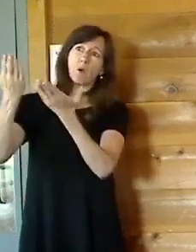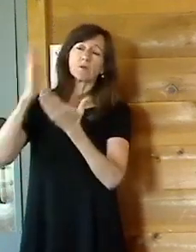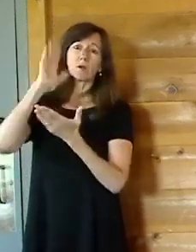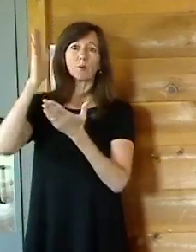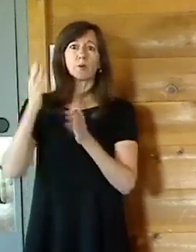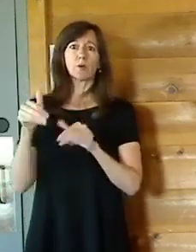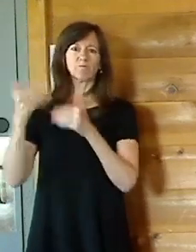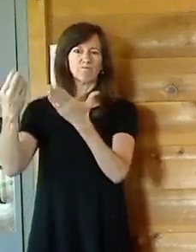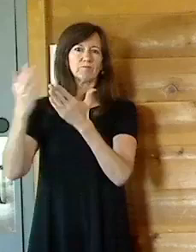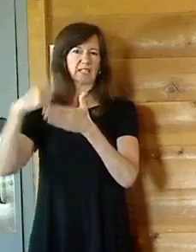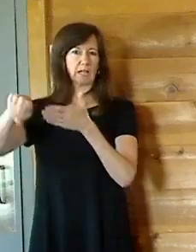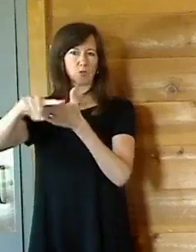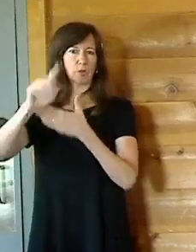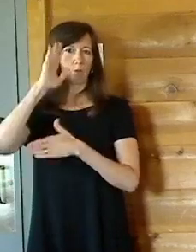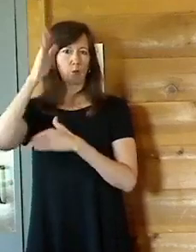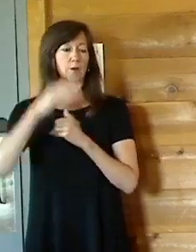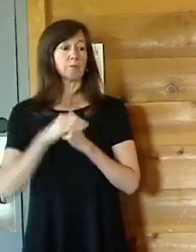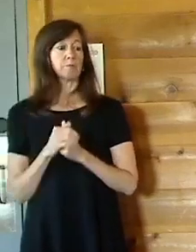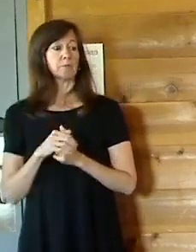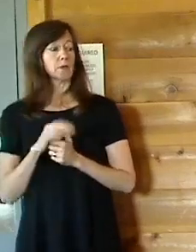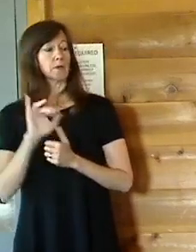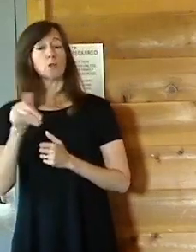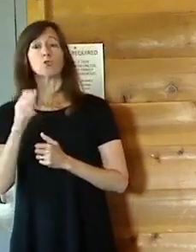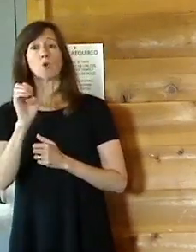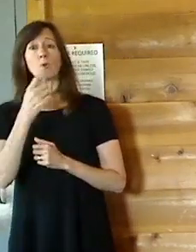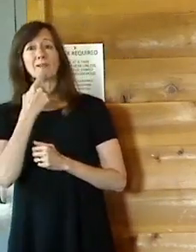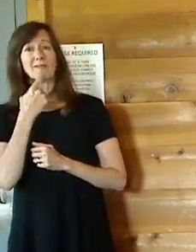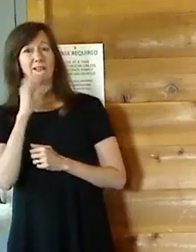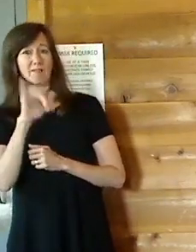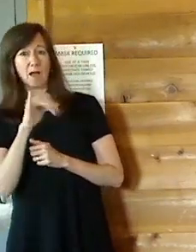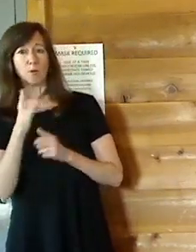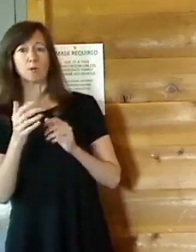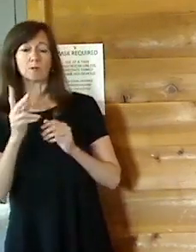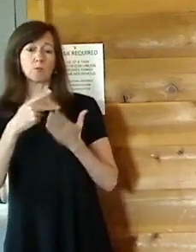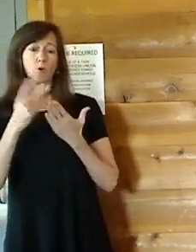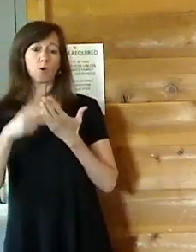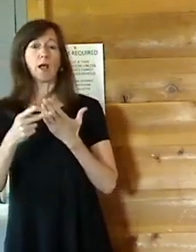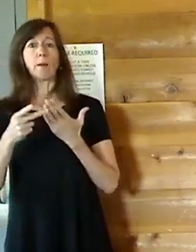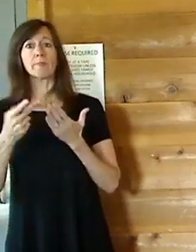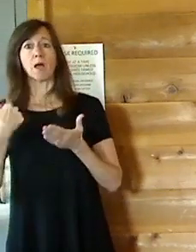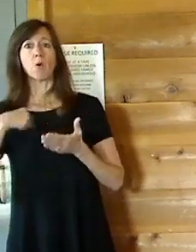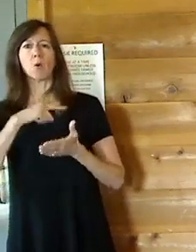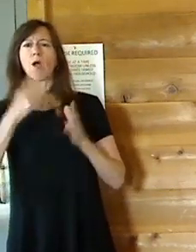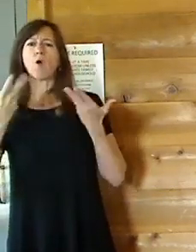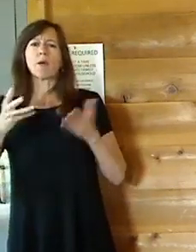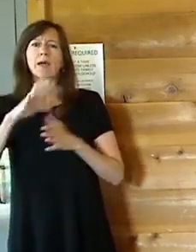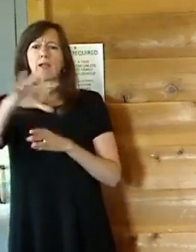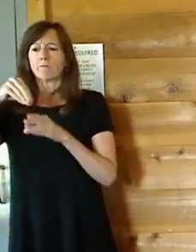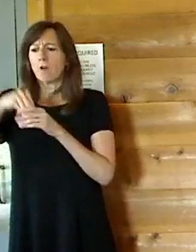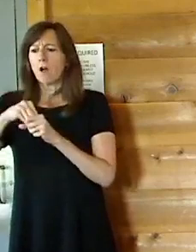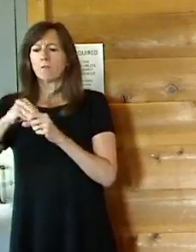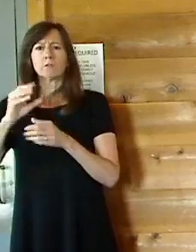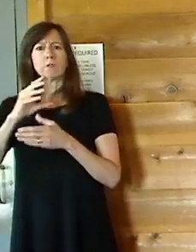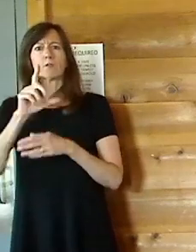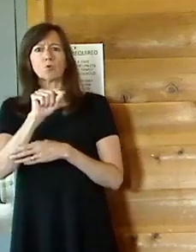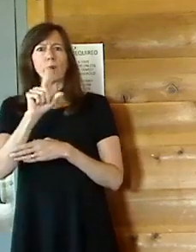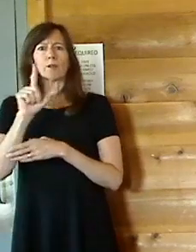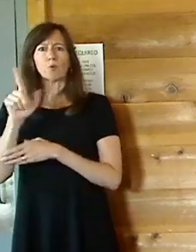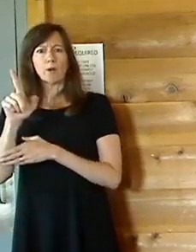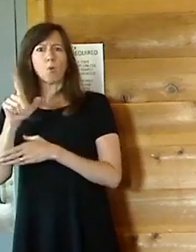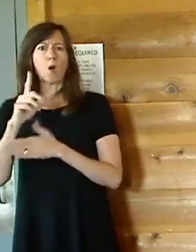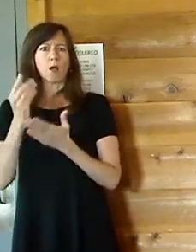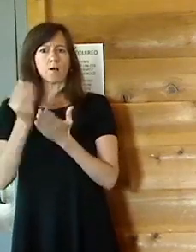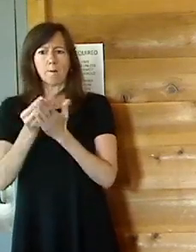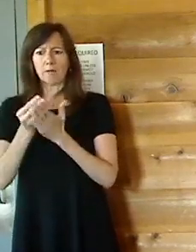And this is in addition to all of the programming and funding that was committed in the 2021 budget already. Yeah. already have life for homeless,